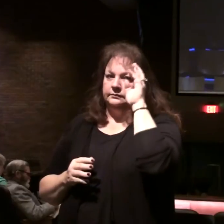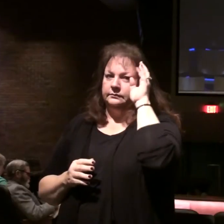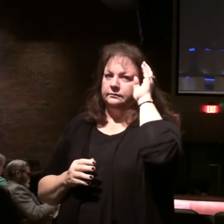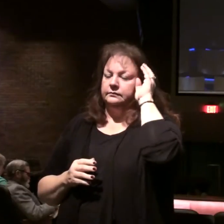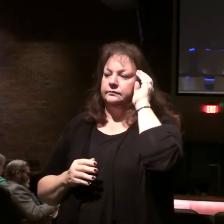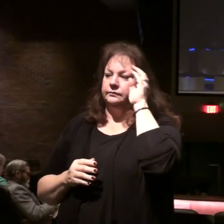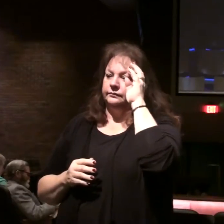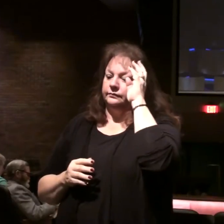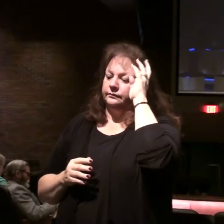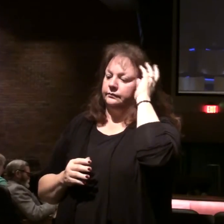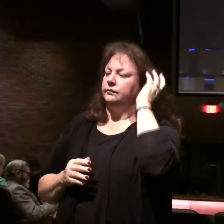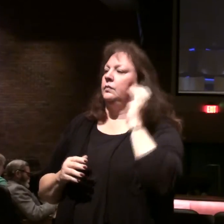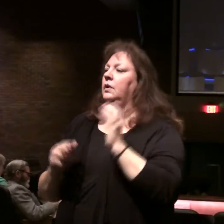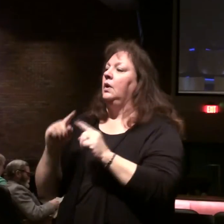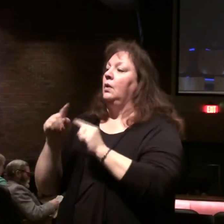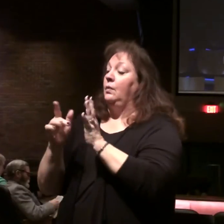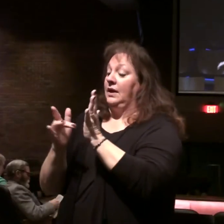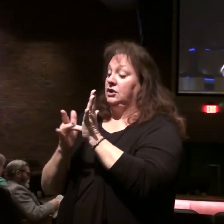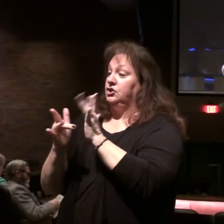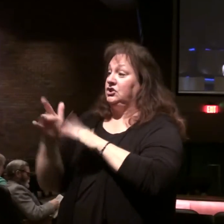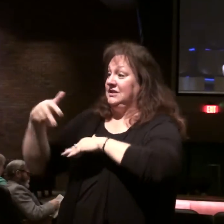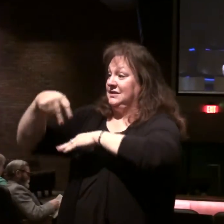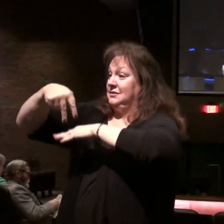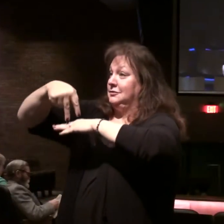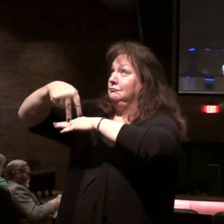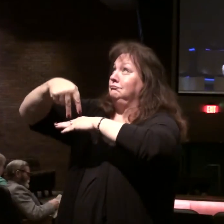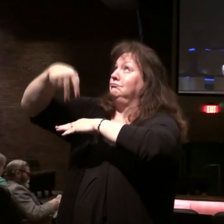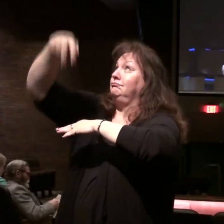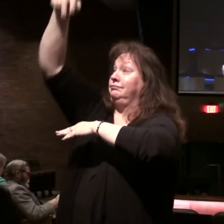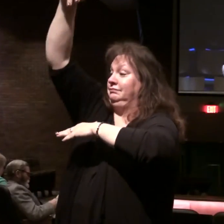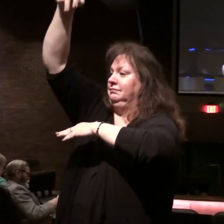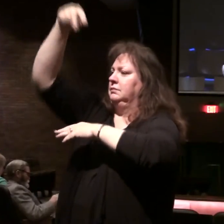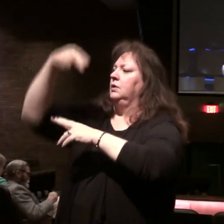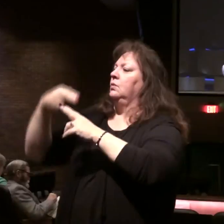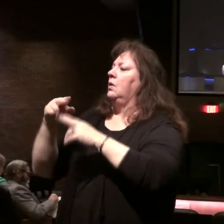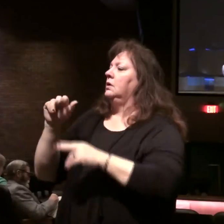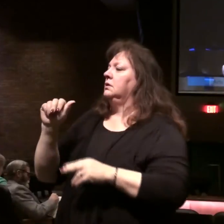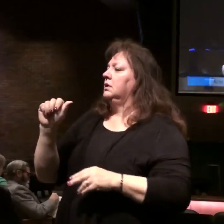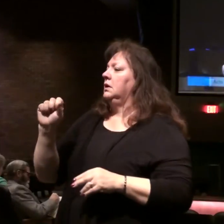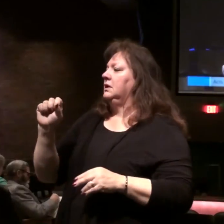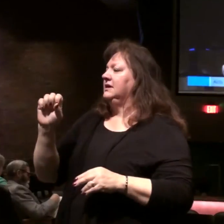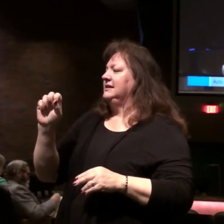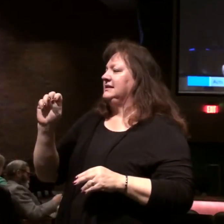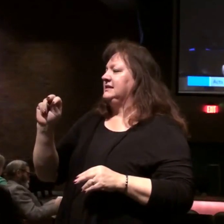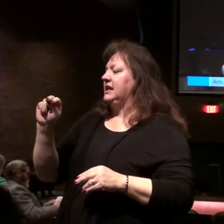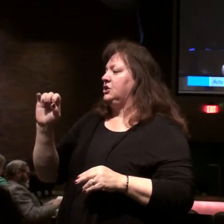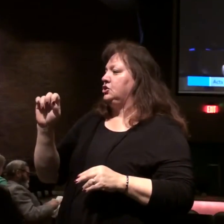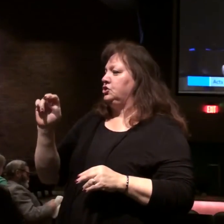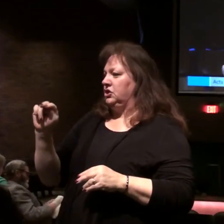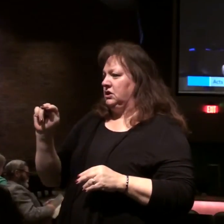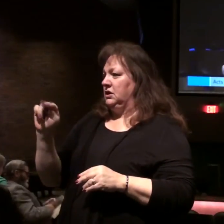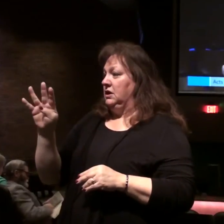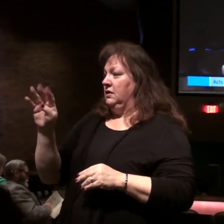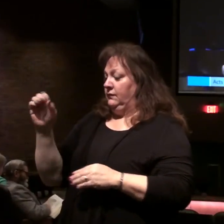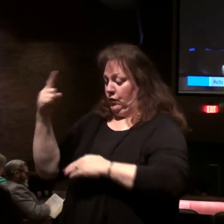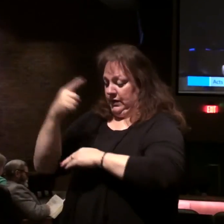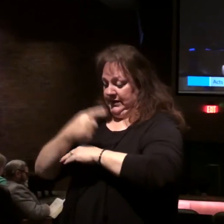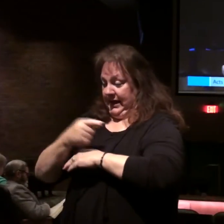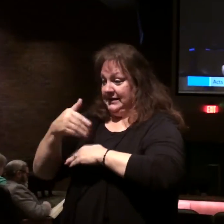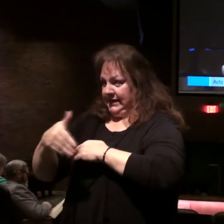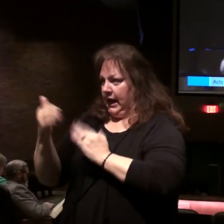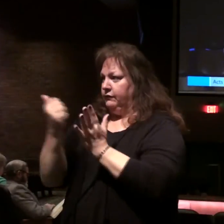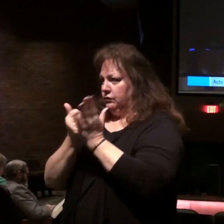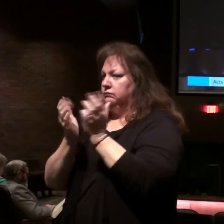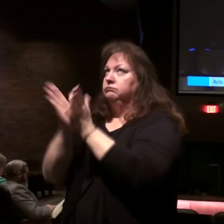This is the ascension of Christ. The ascension of Christ 40 days after his crucifixion and resurrection